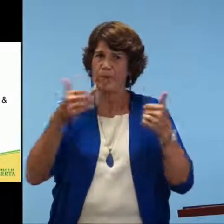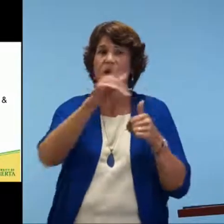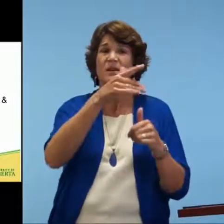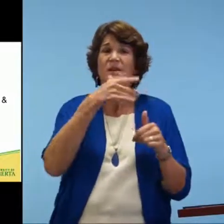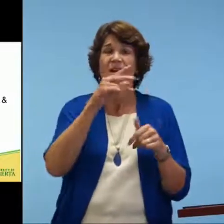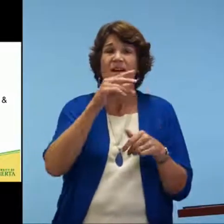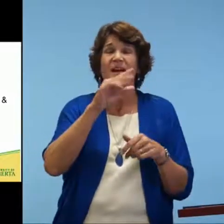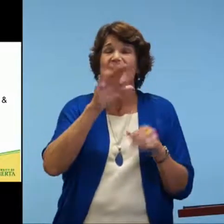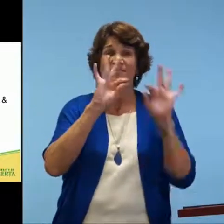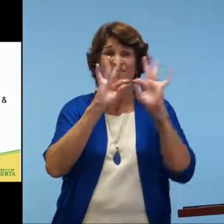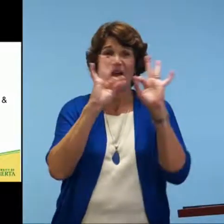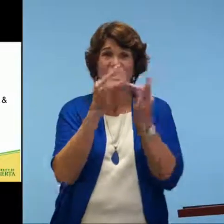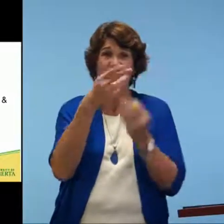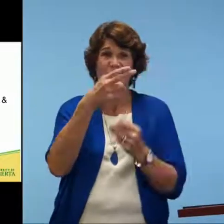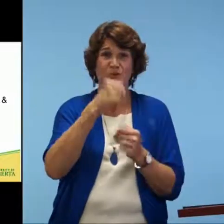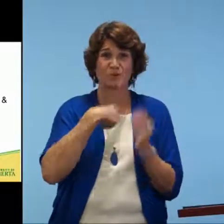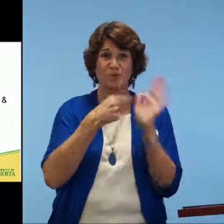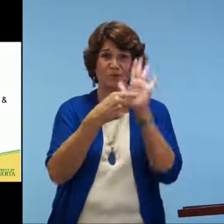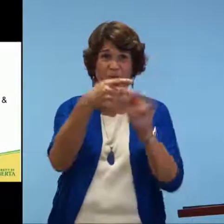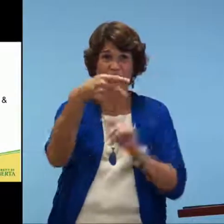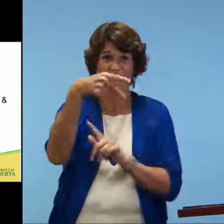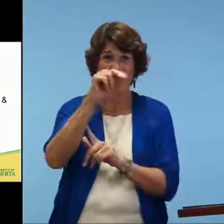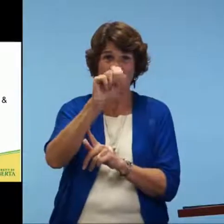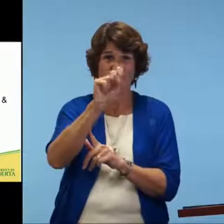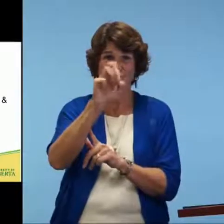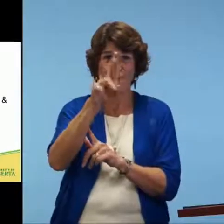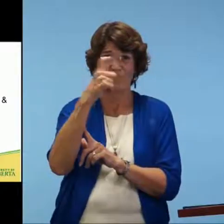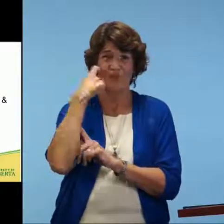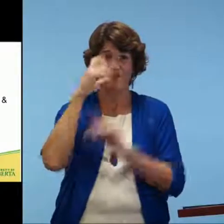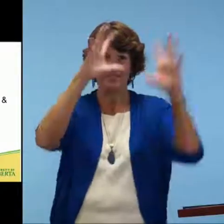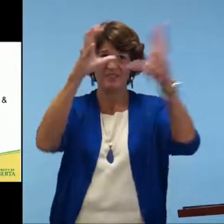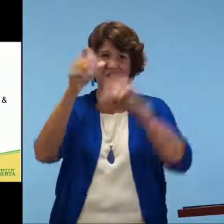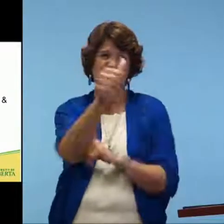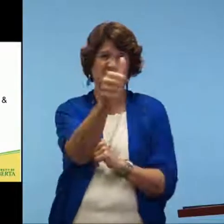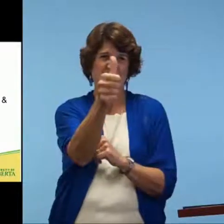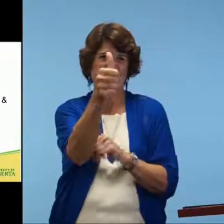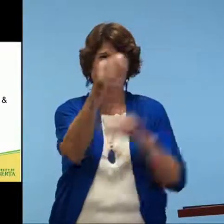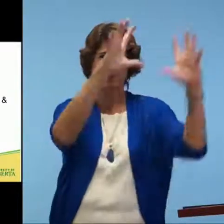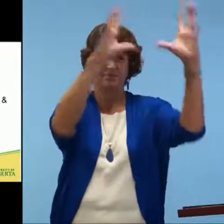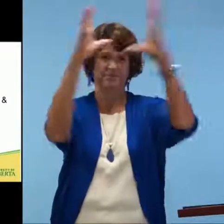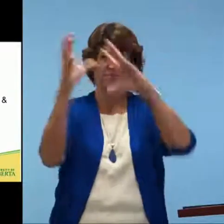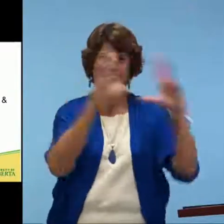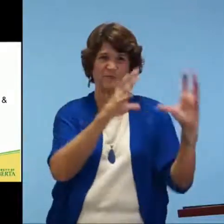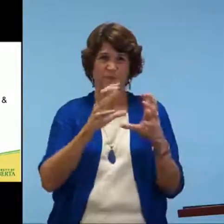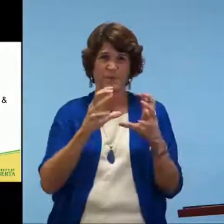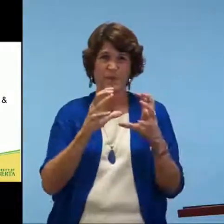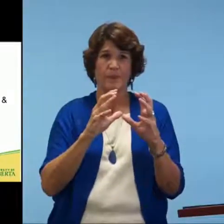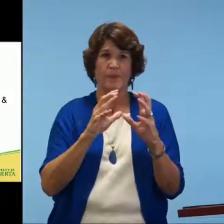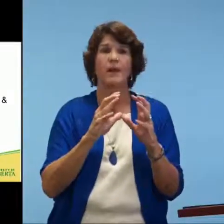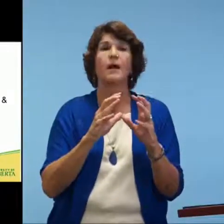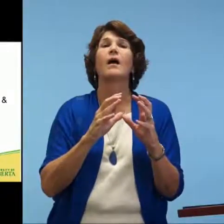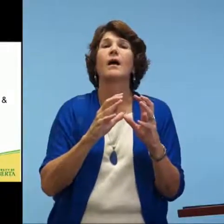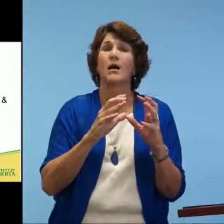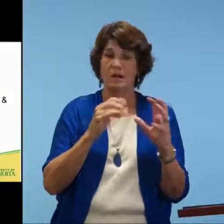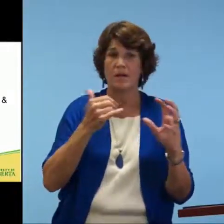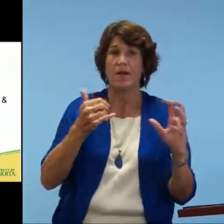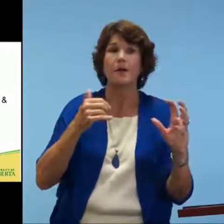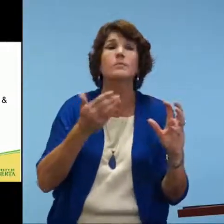Okay, I think I'm thinking about two different things. The family of hand shapes that I showed you on the poster… There's… Find… Find my